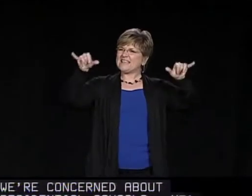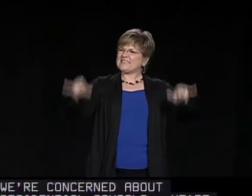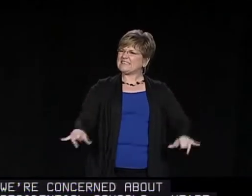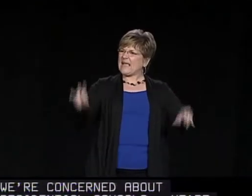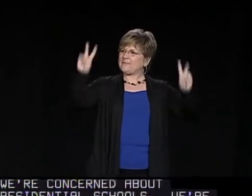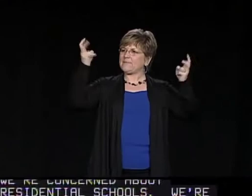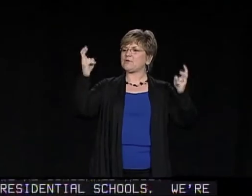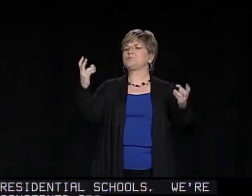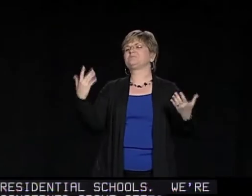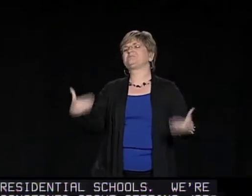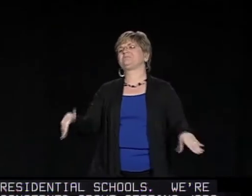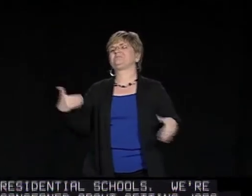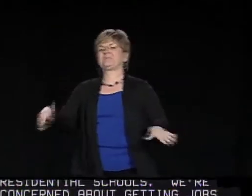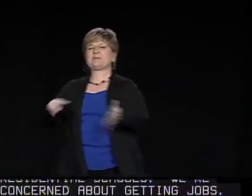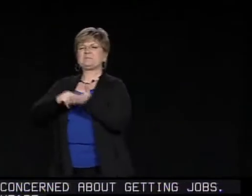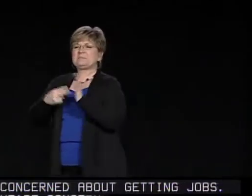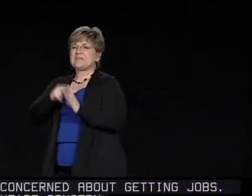concerned about equal access to technology.